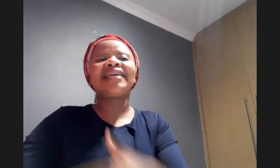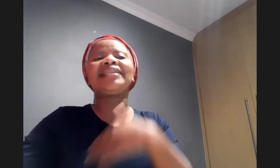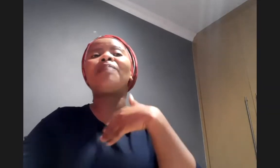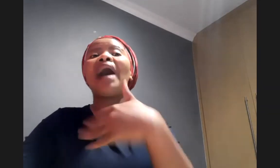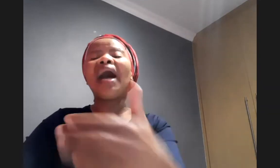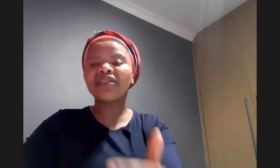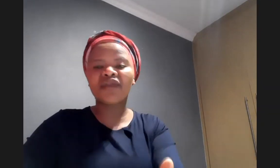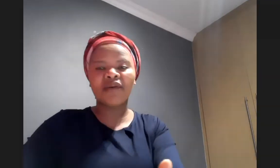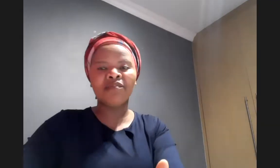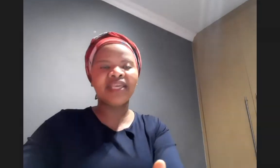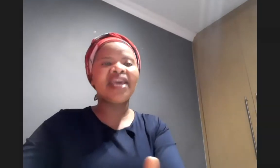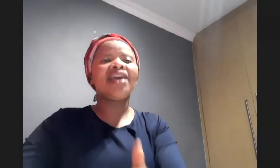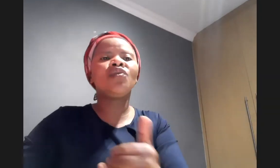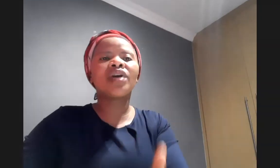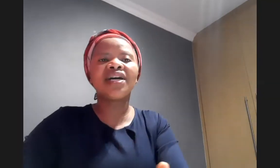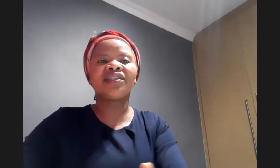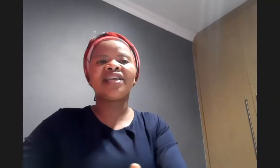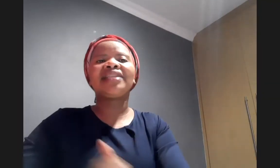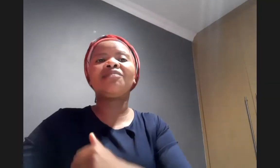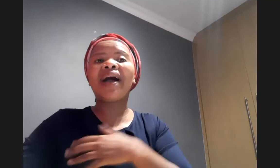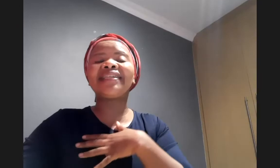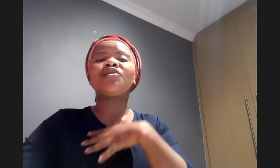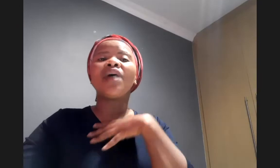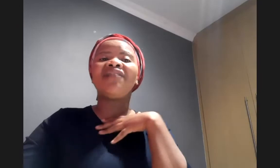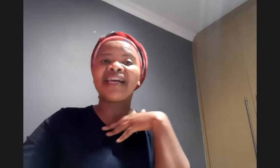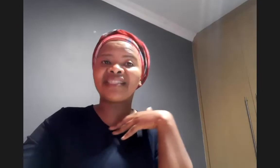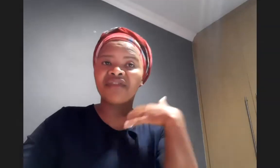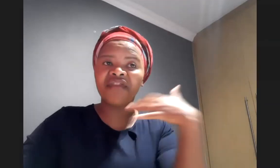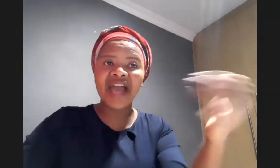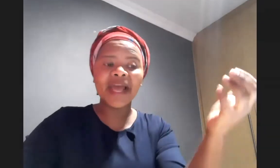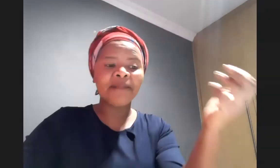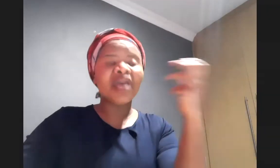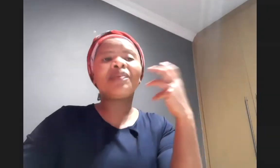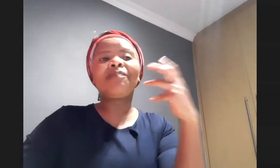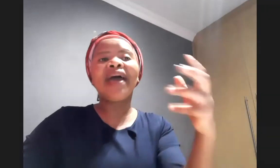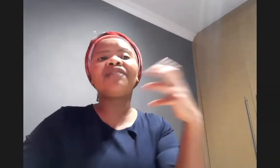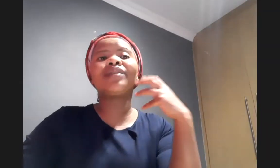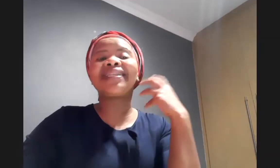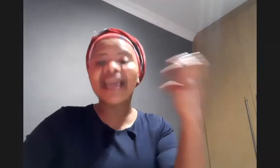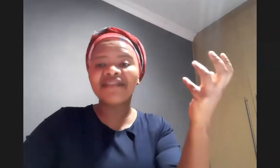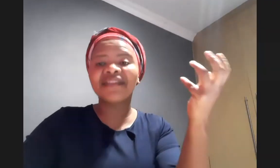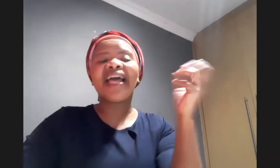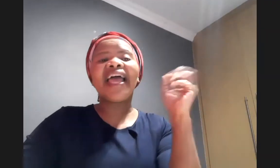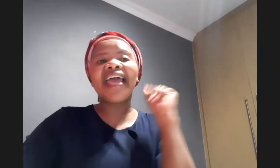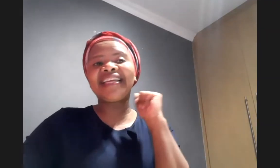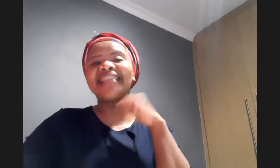depart from me you cursed depart into everlasting fire prepared for the devil and his